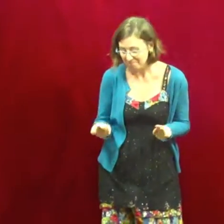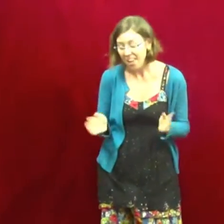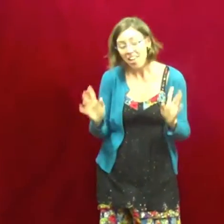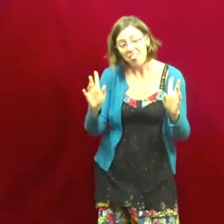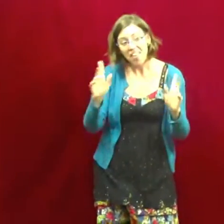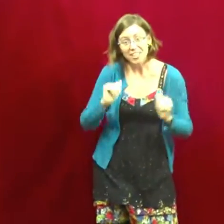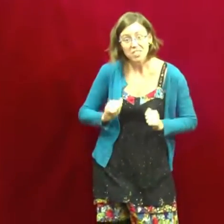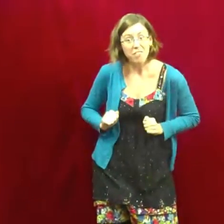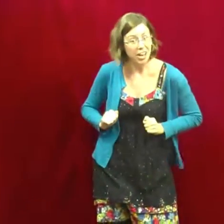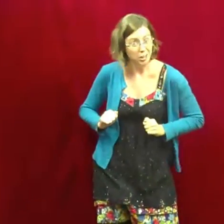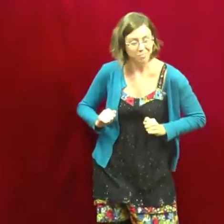That's fair.